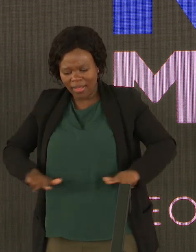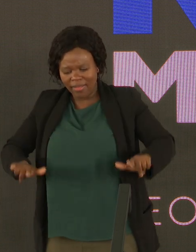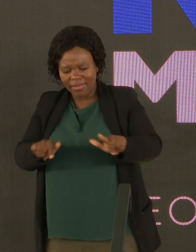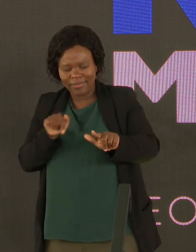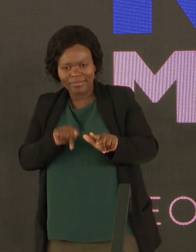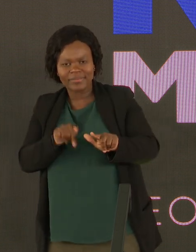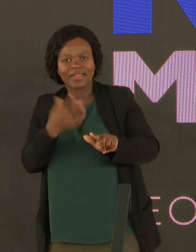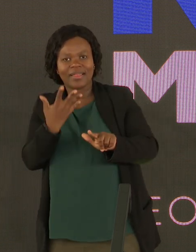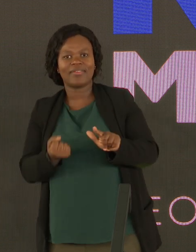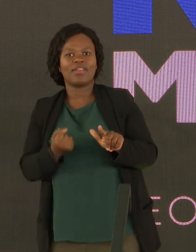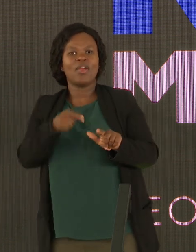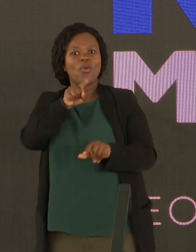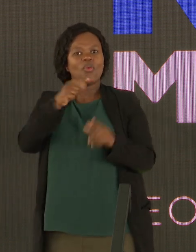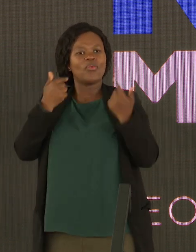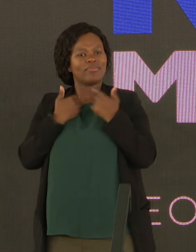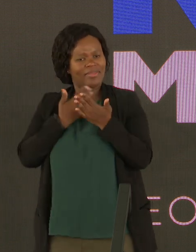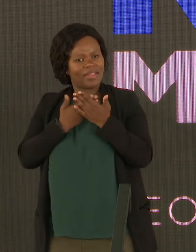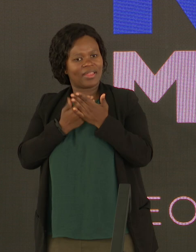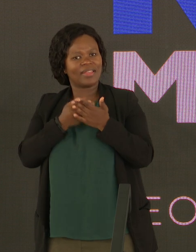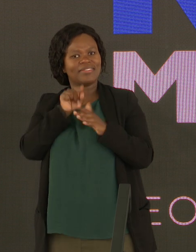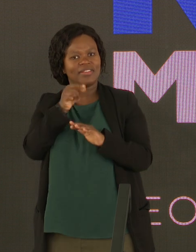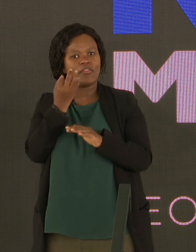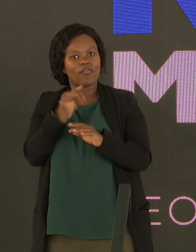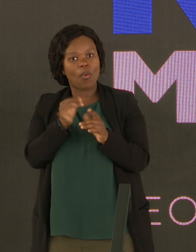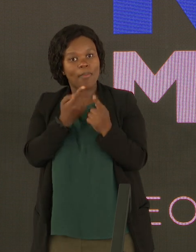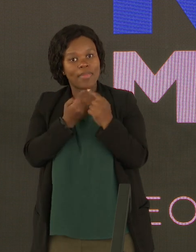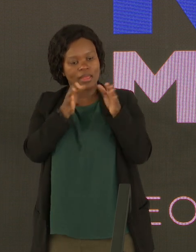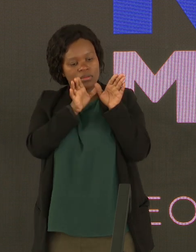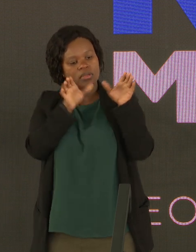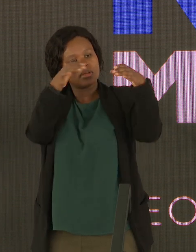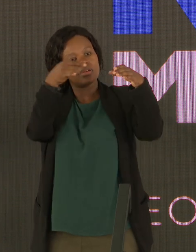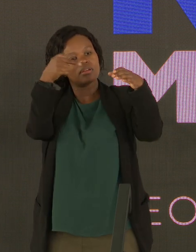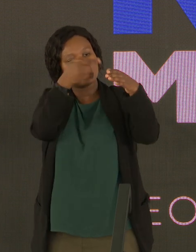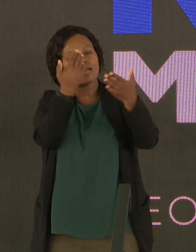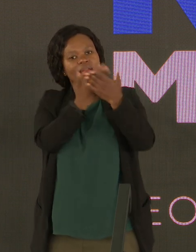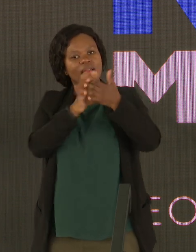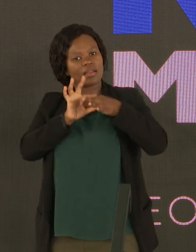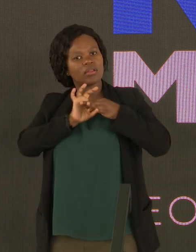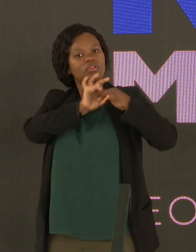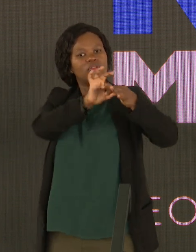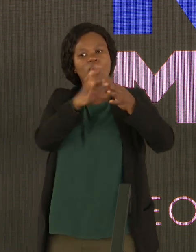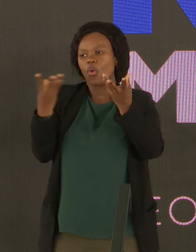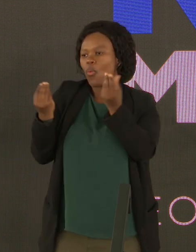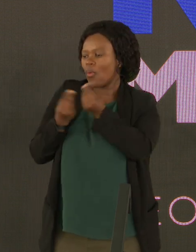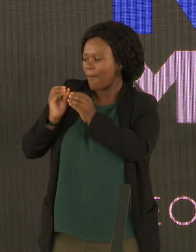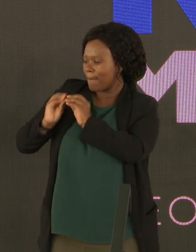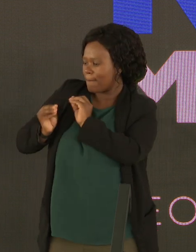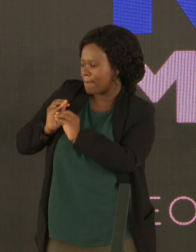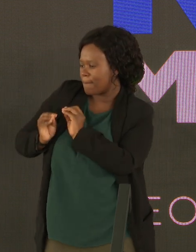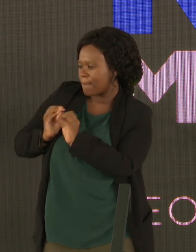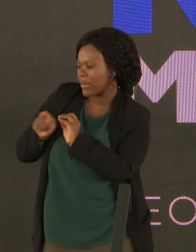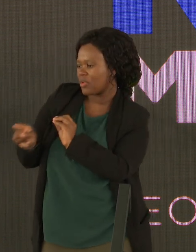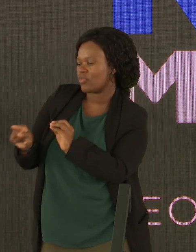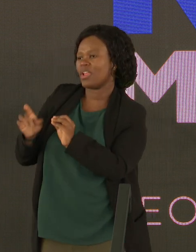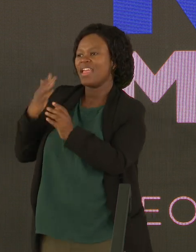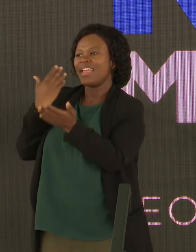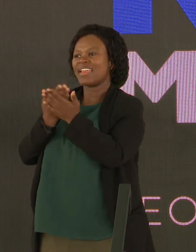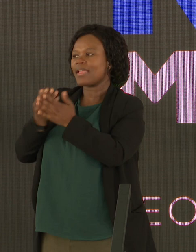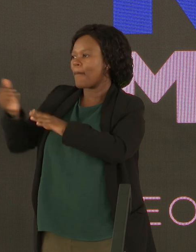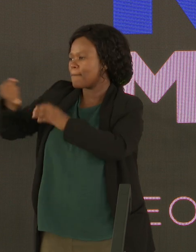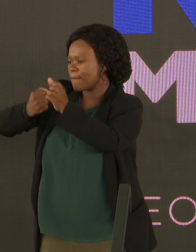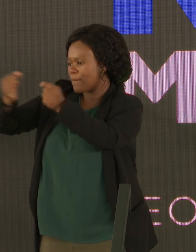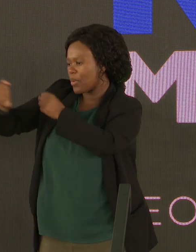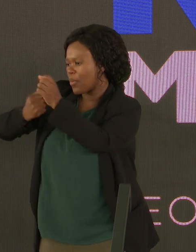And so it only makes sense for that sector to be connected to a manufacturing sector that is going to employ hundreds of